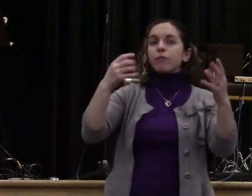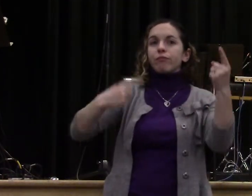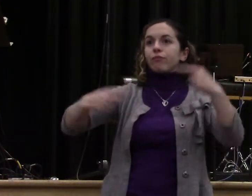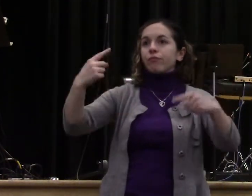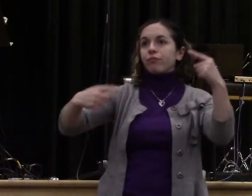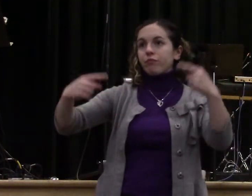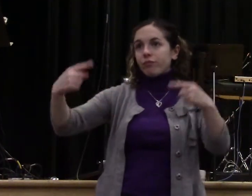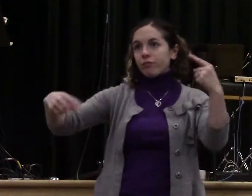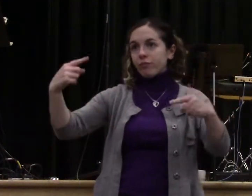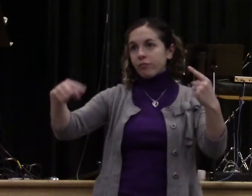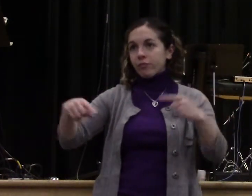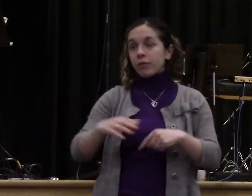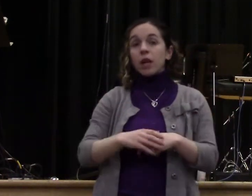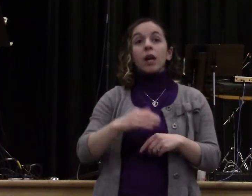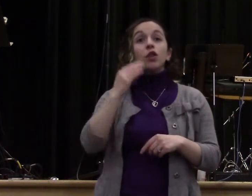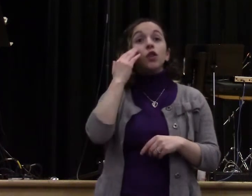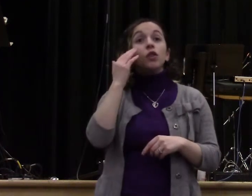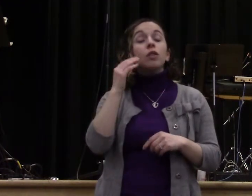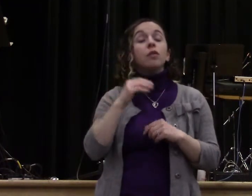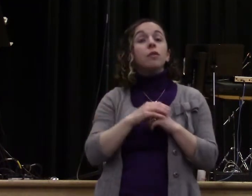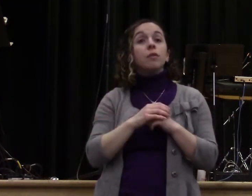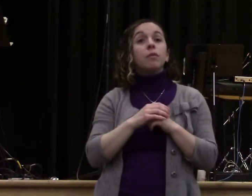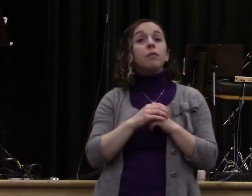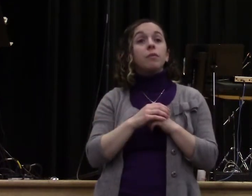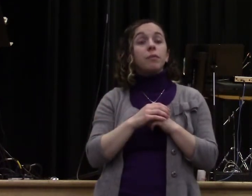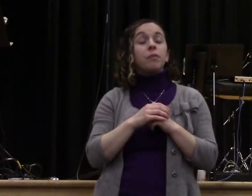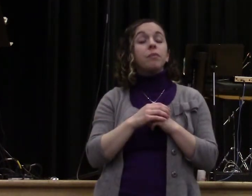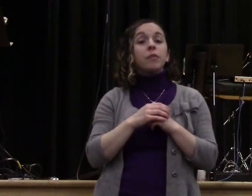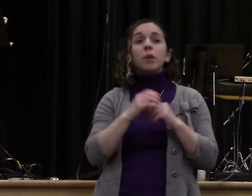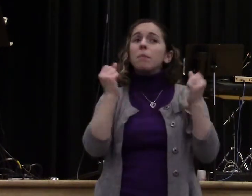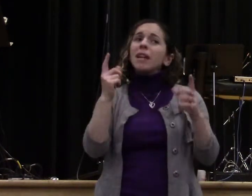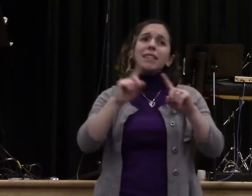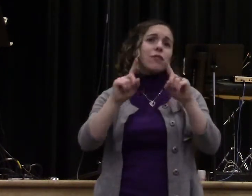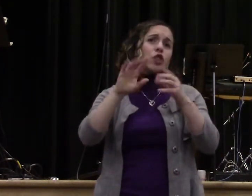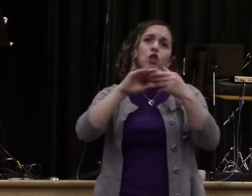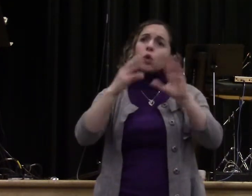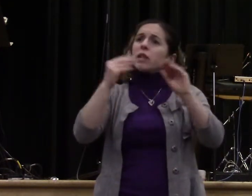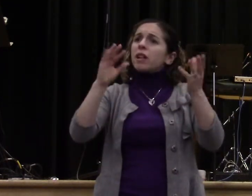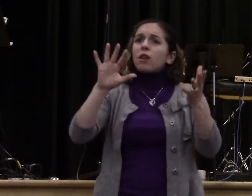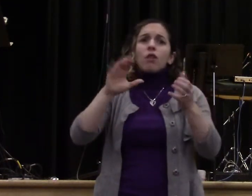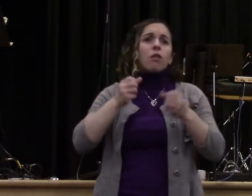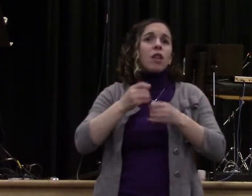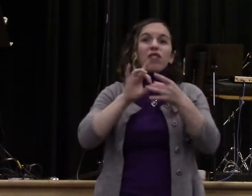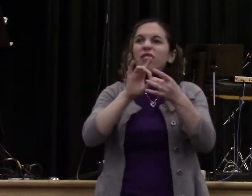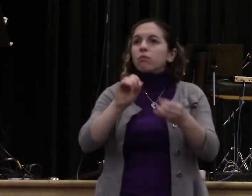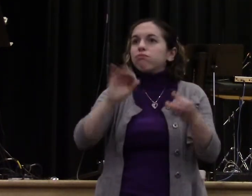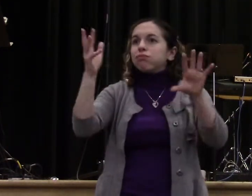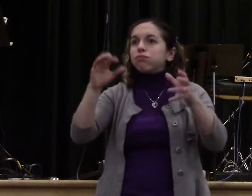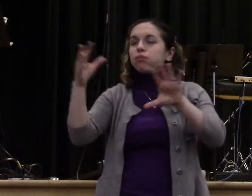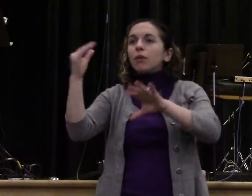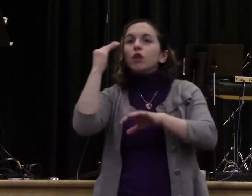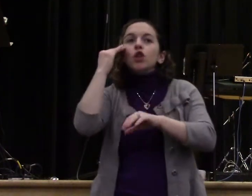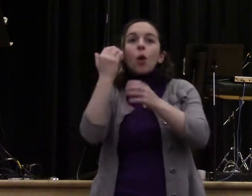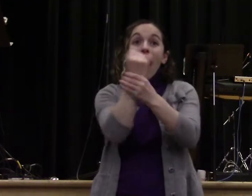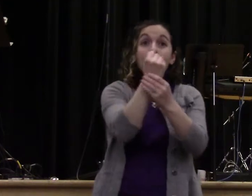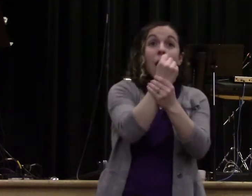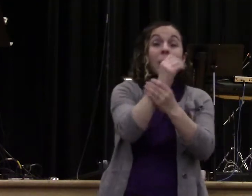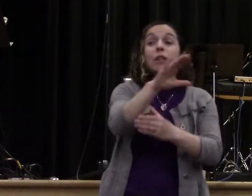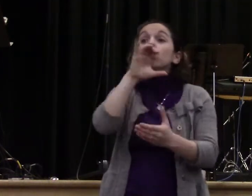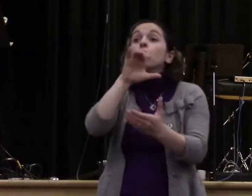know the story about Hagar? That's pretty messy stuff. Hallelujah. I don't need to go into that. And then even Sarah, even Abraham and Sarah, they had some mess